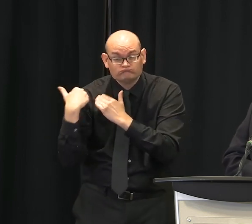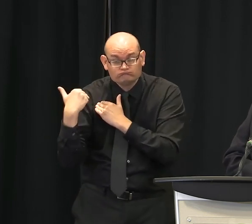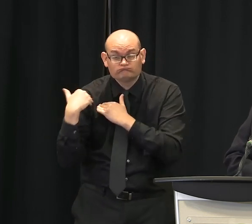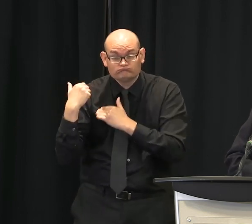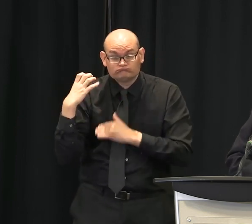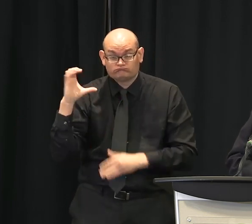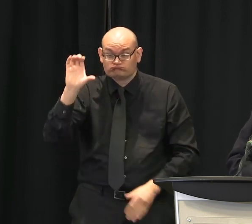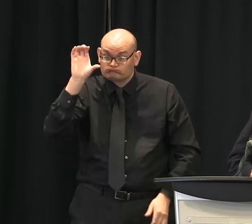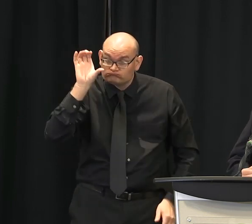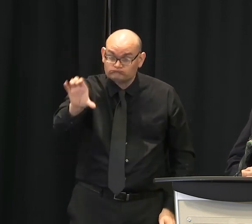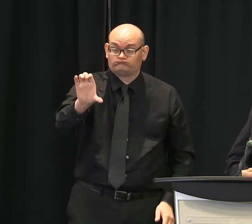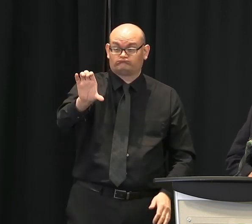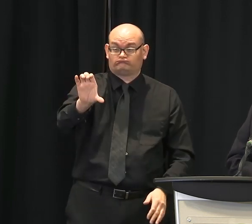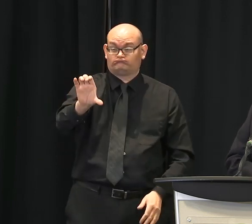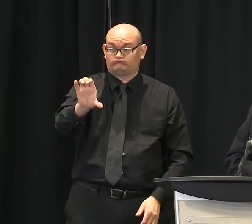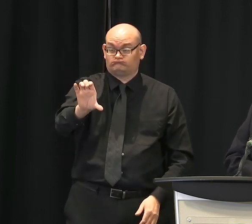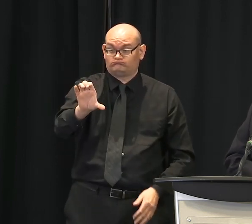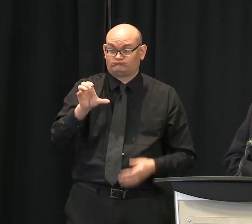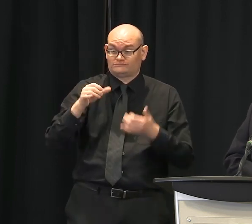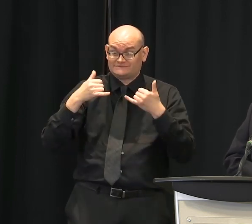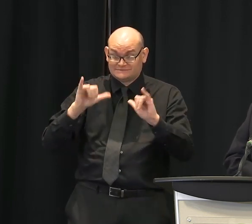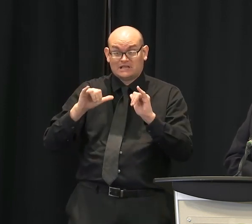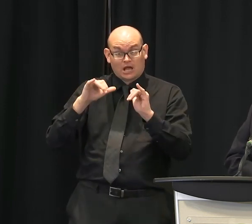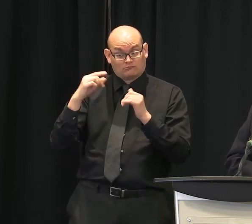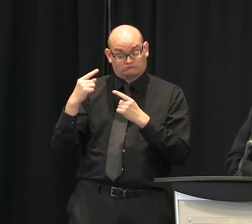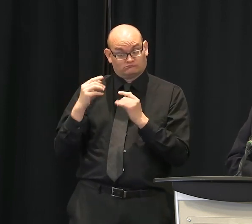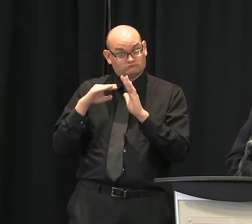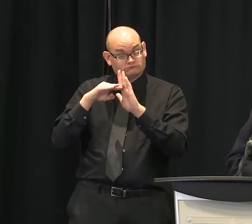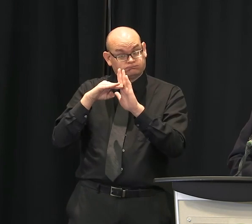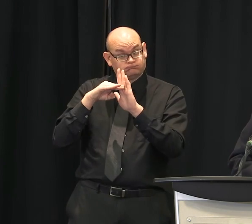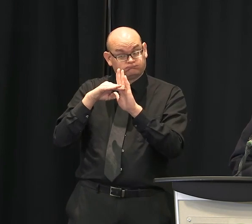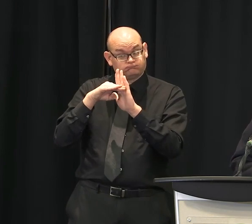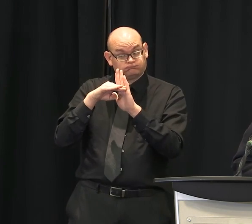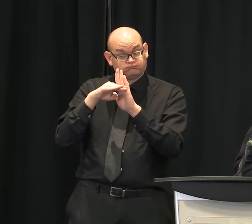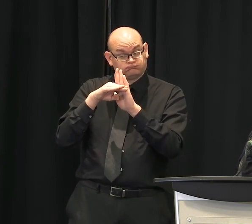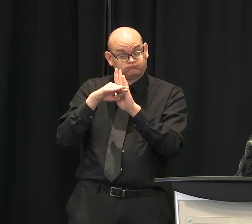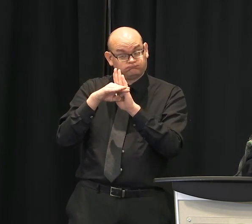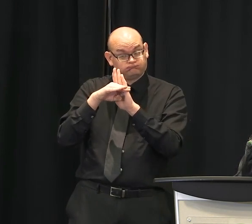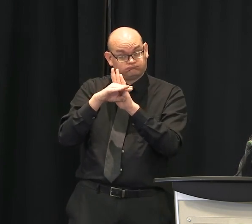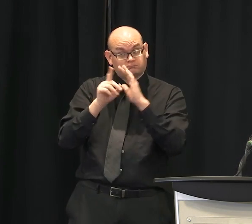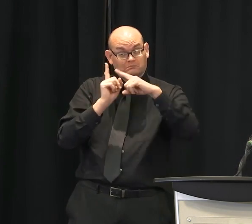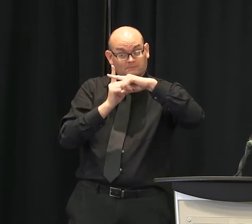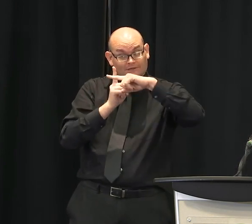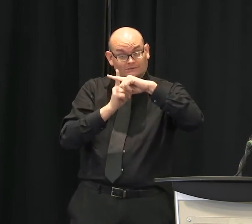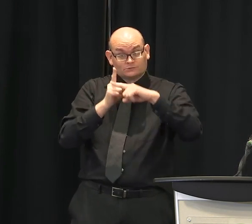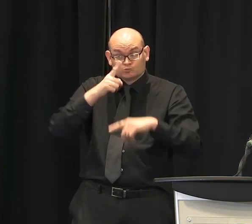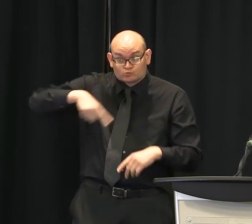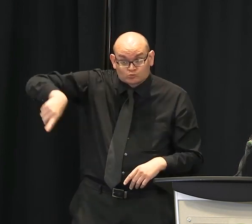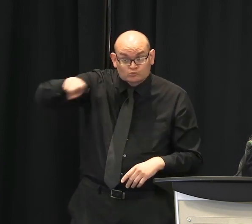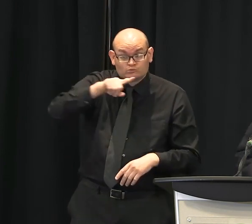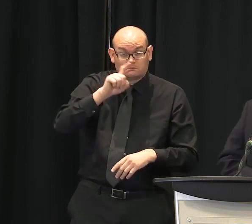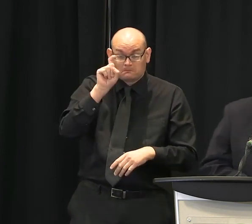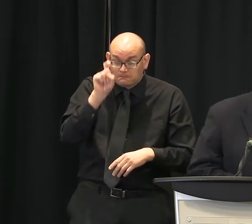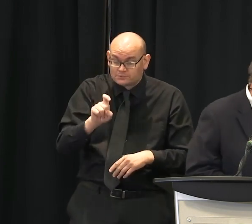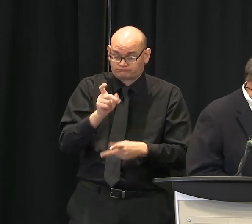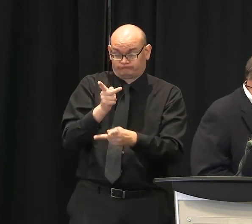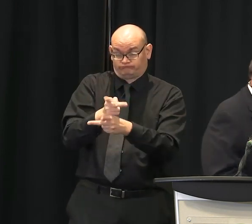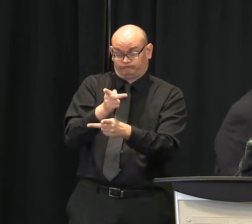has gone down, we are starting to basically, you know, open everything back up. Thank you, and I'll turn it over to Dr. Traxler.